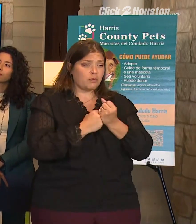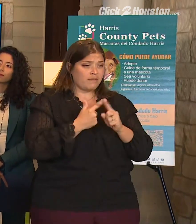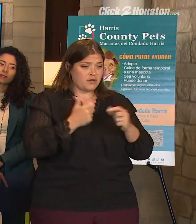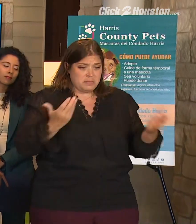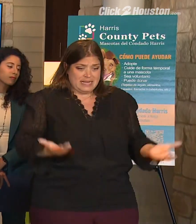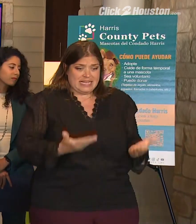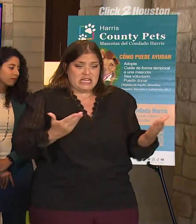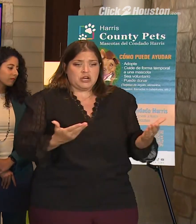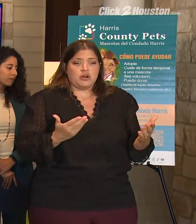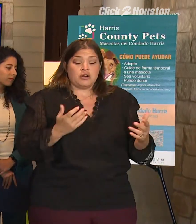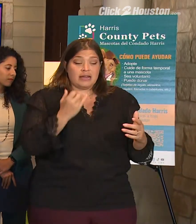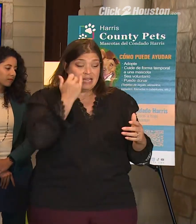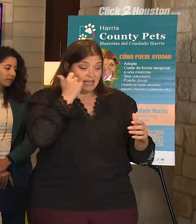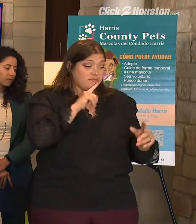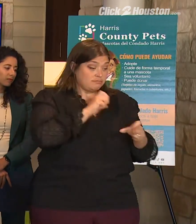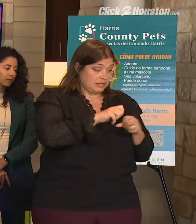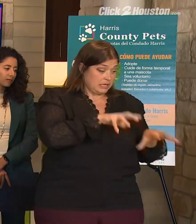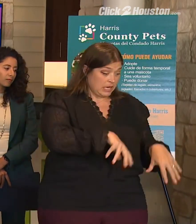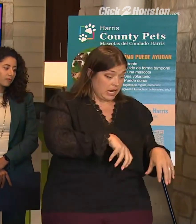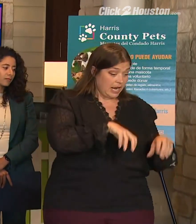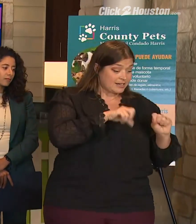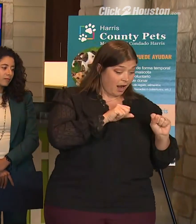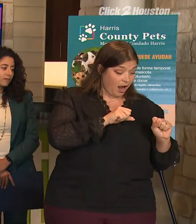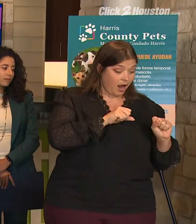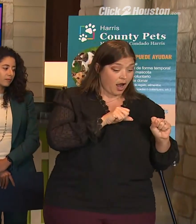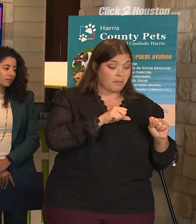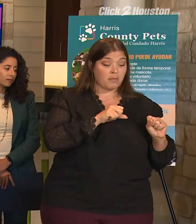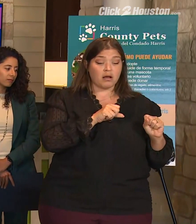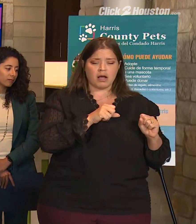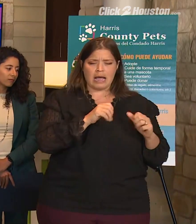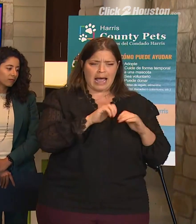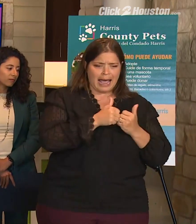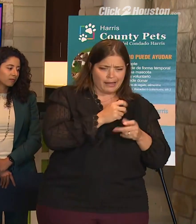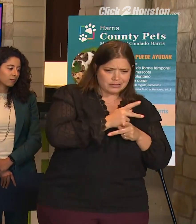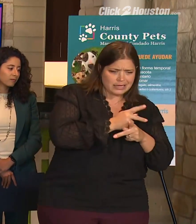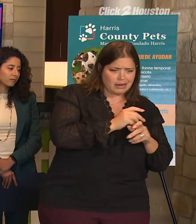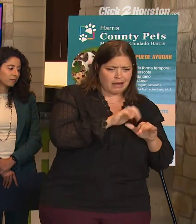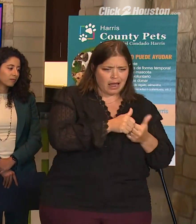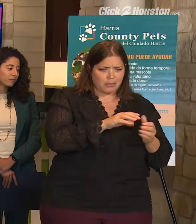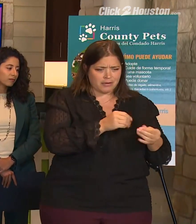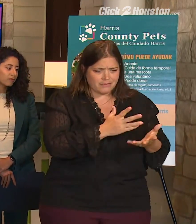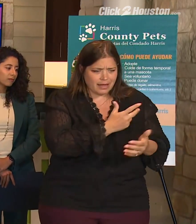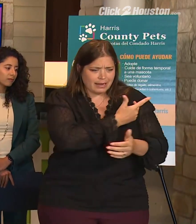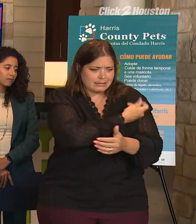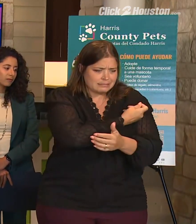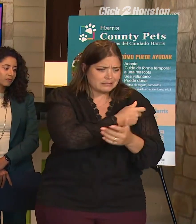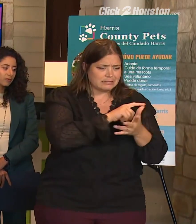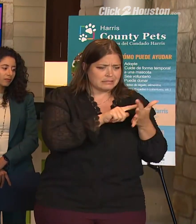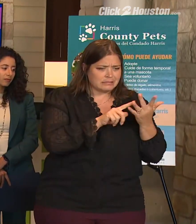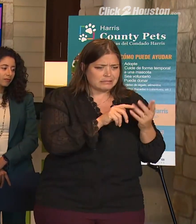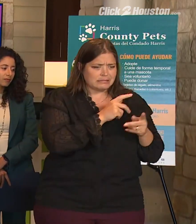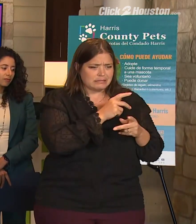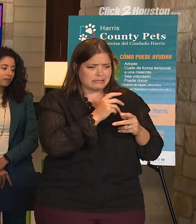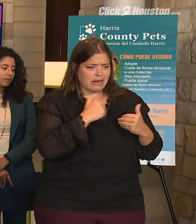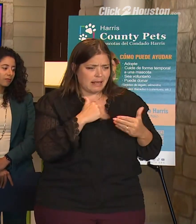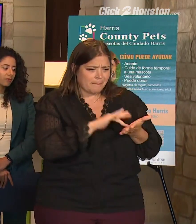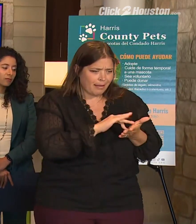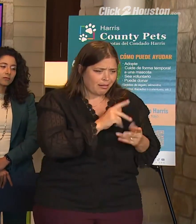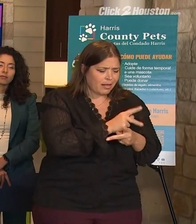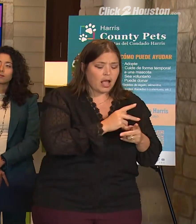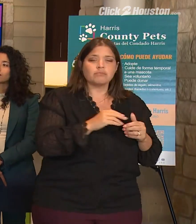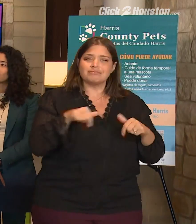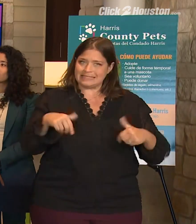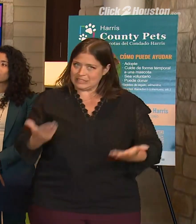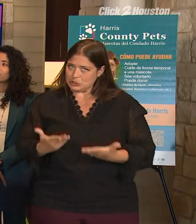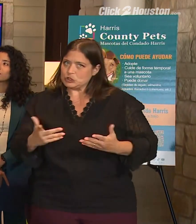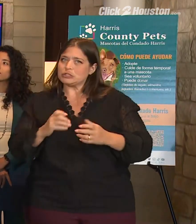your new family member remains as healthy and well provided for. All that support and information